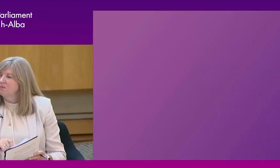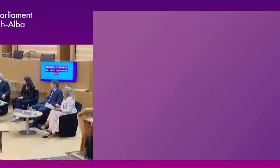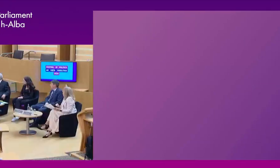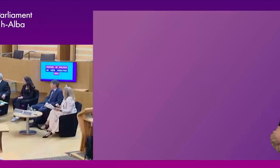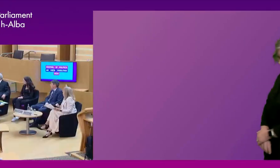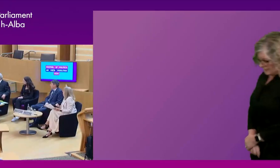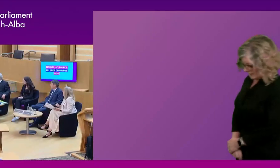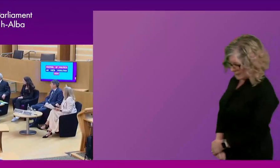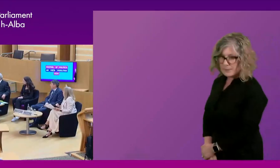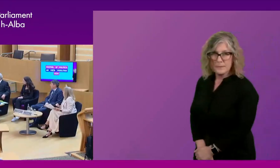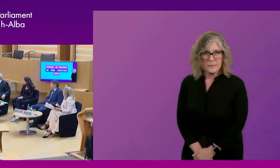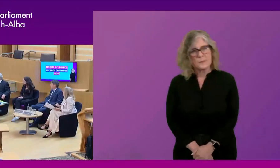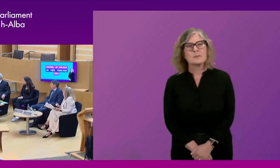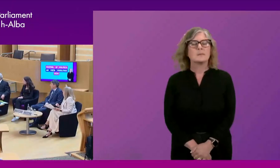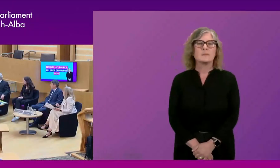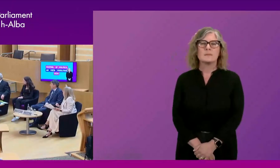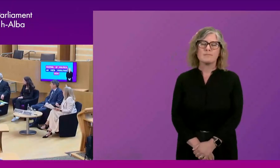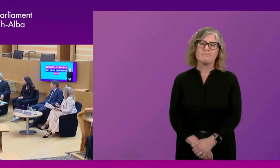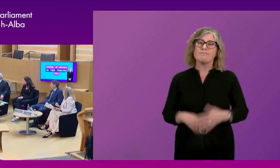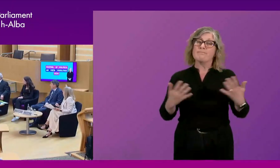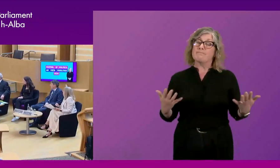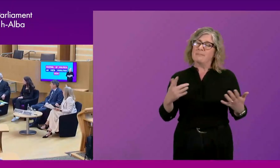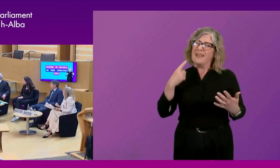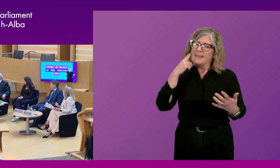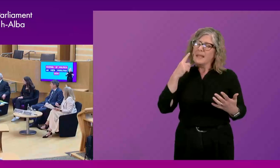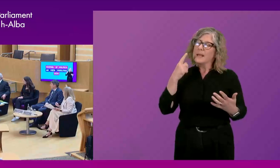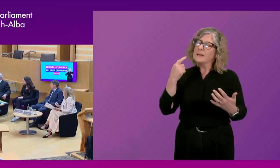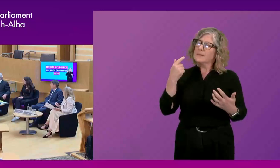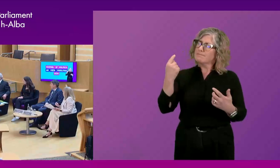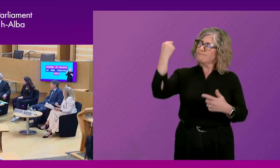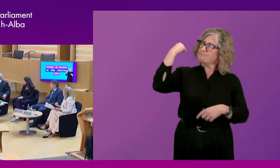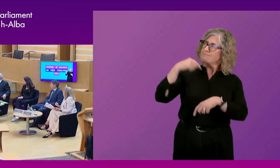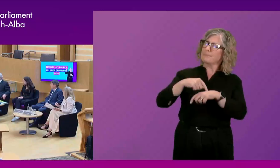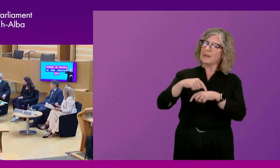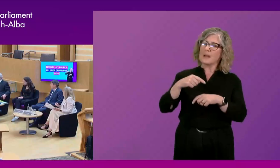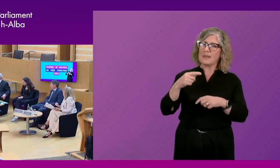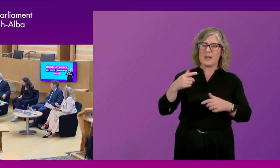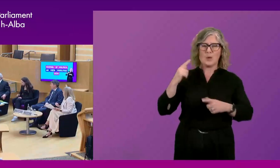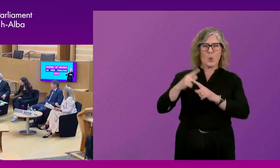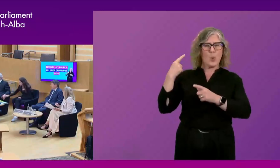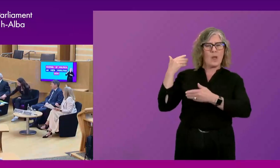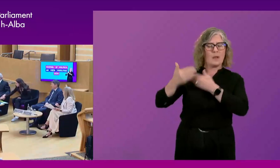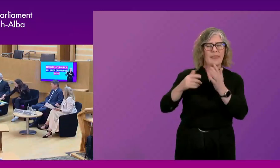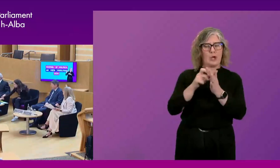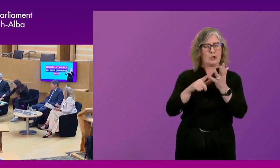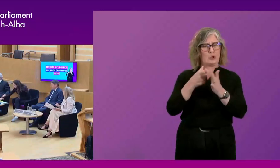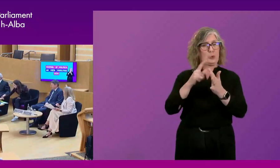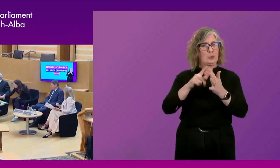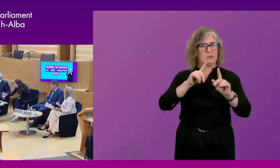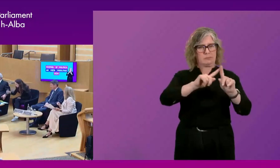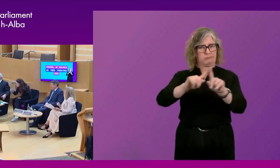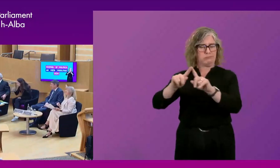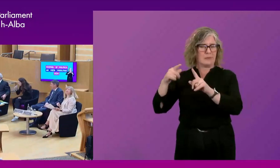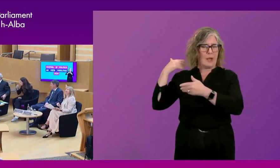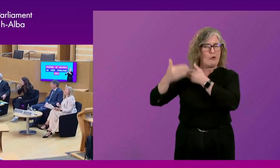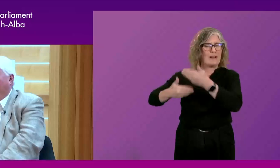the, at one point, I think the hereditary dukes of Scotland offered collectively to set themselves up as a second chamber.